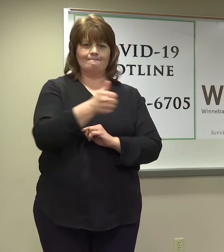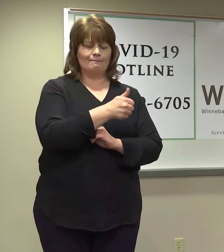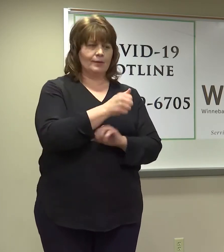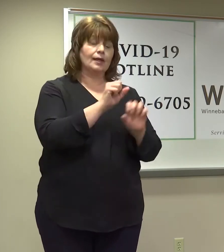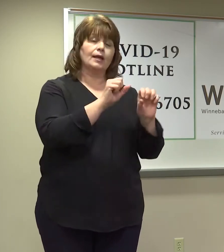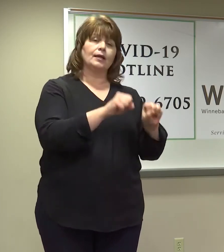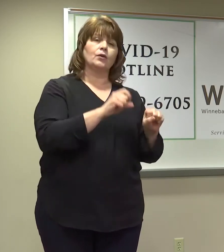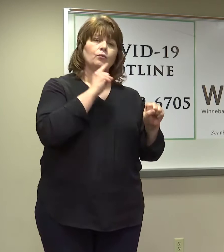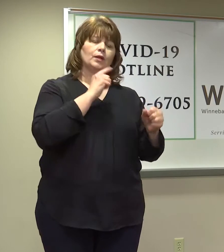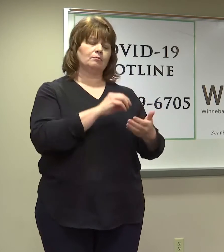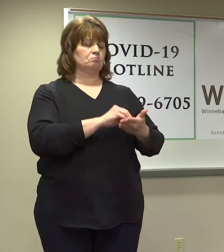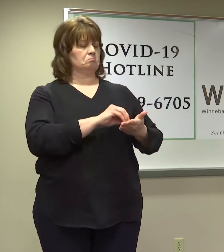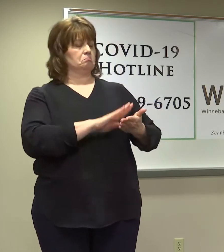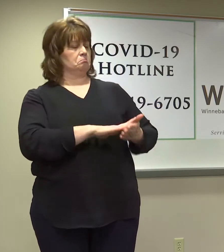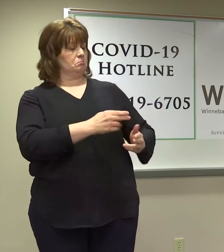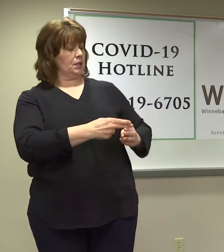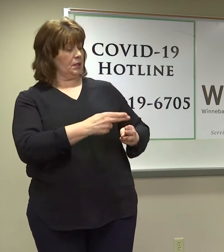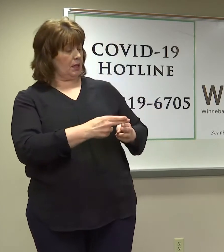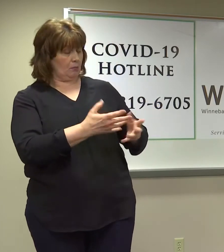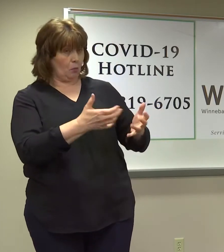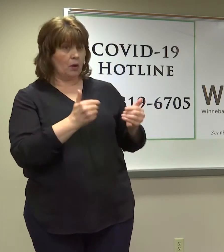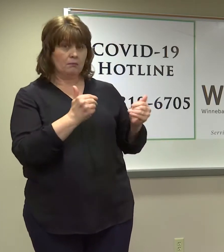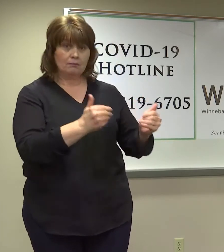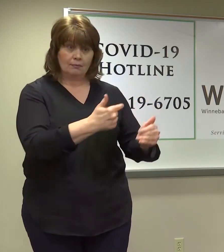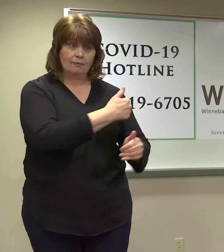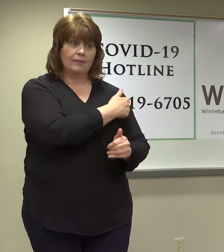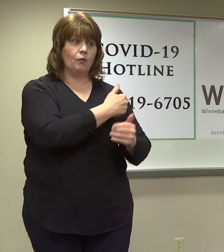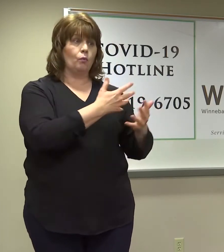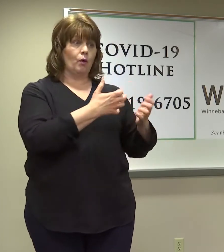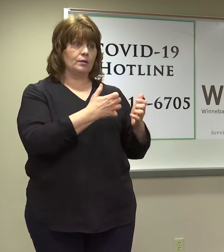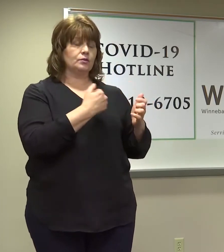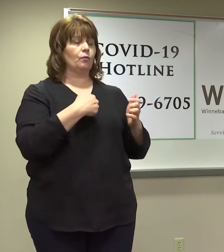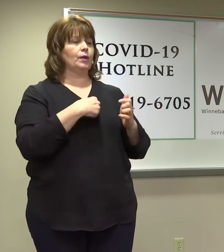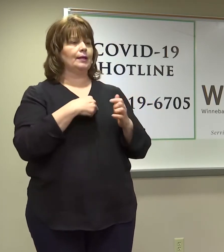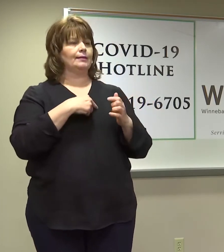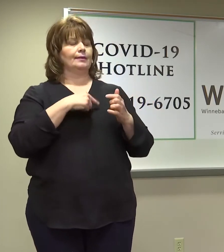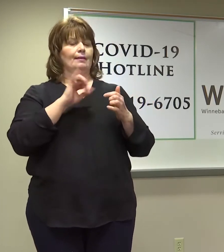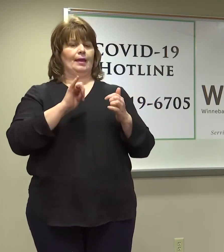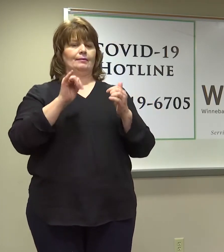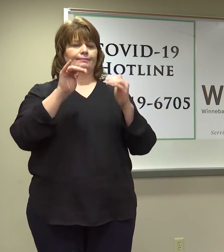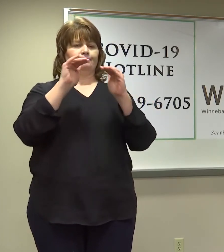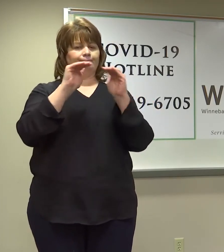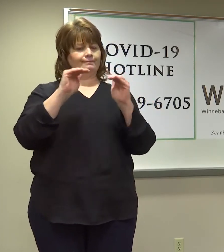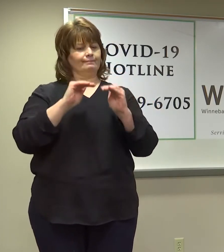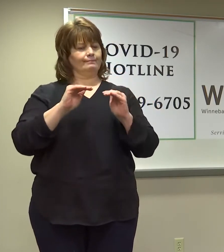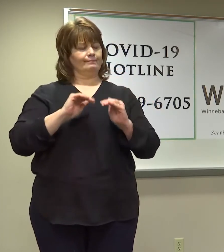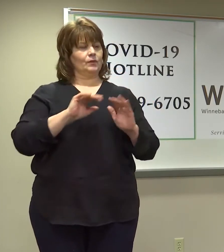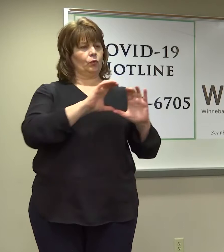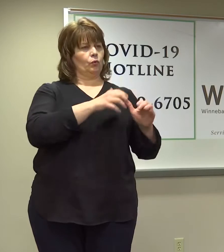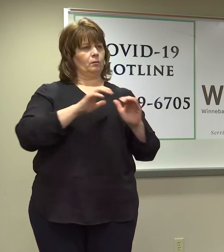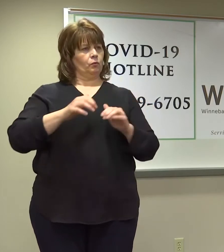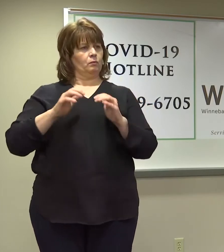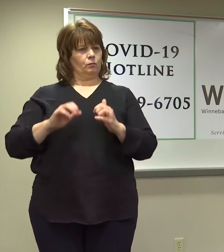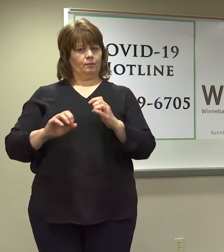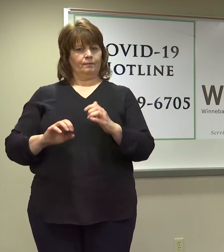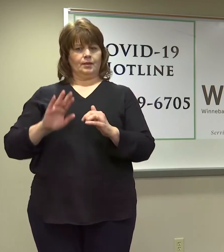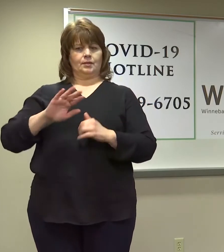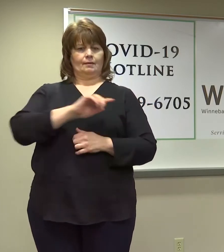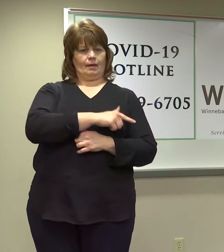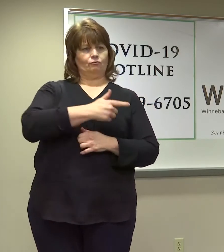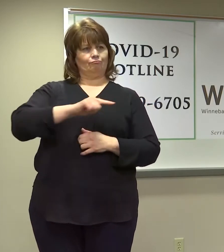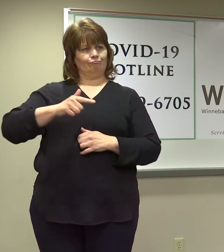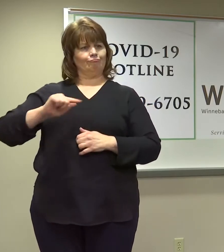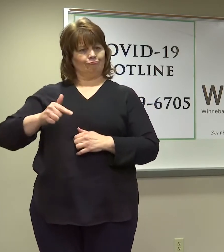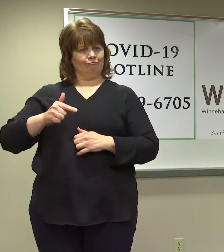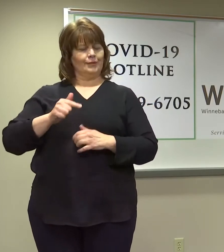put their names in, if they want a vaccine, so that we could reach out to them as the phases started to roll out. This